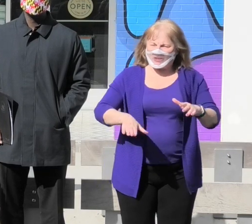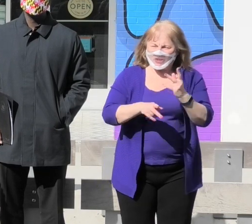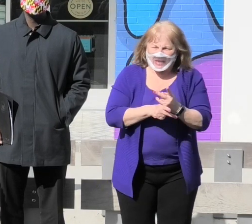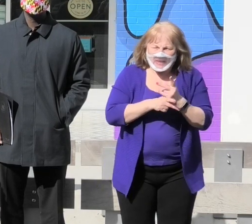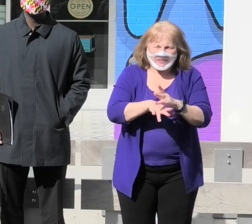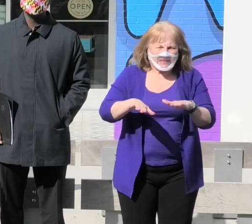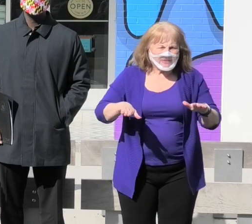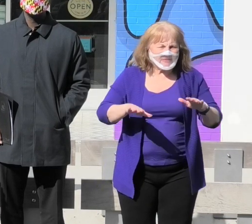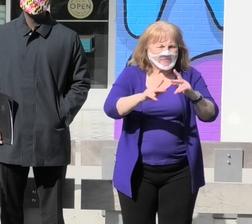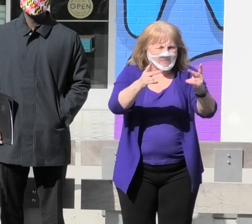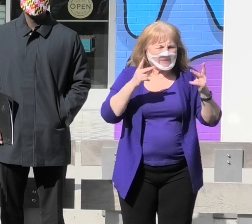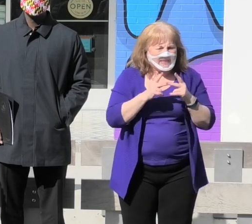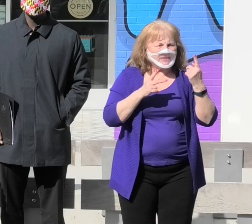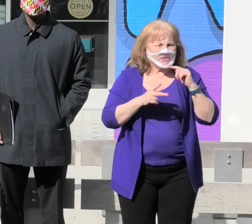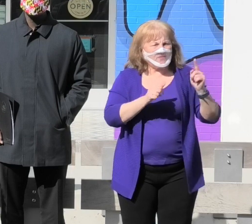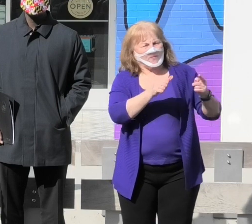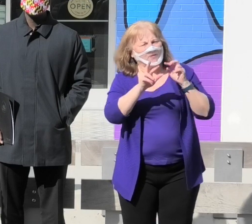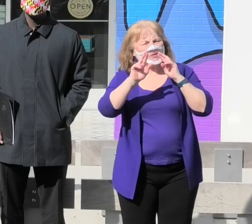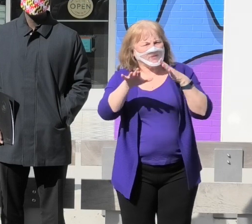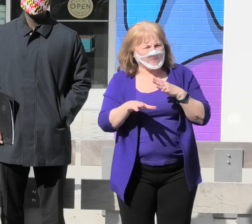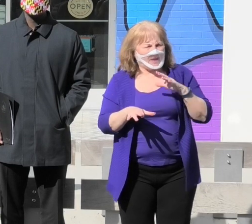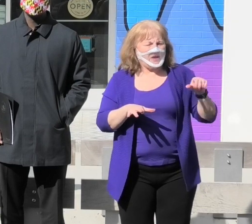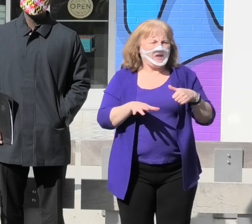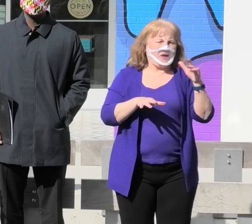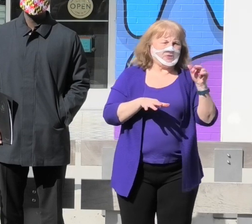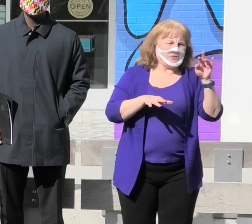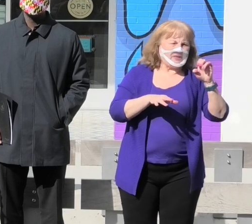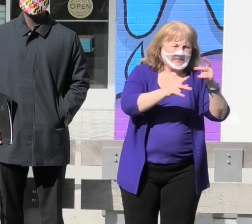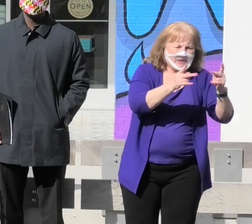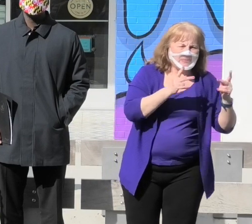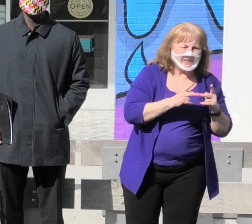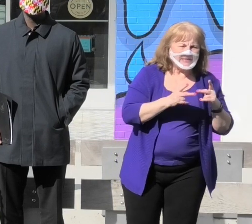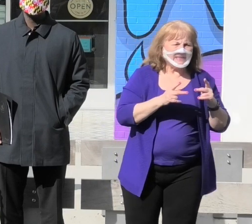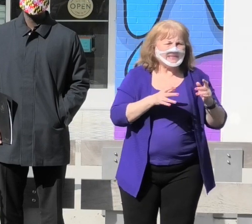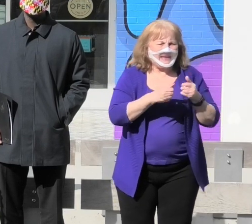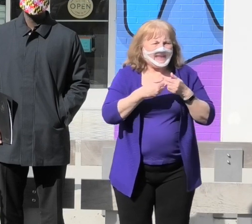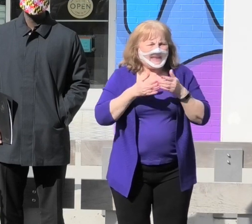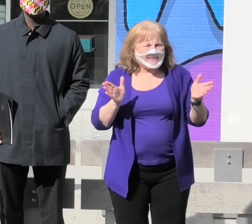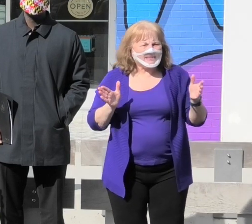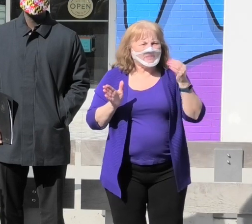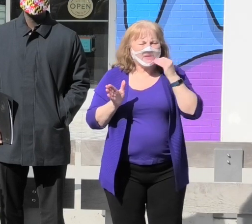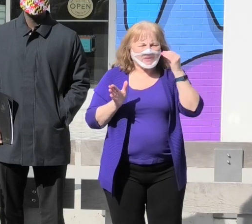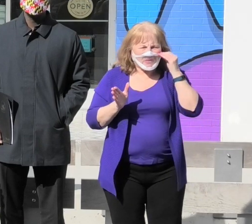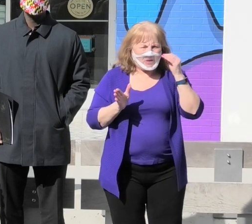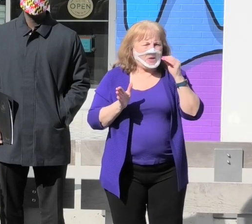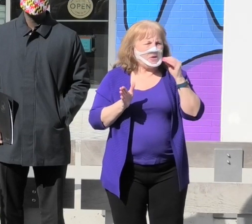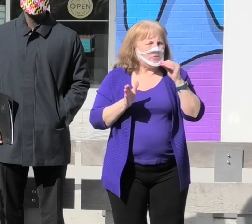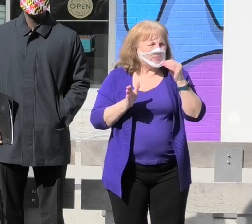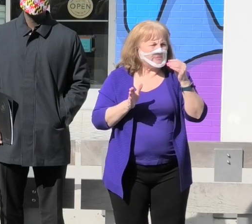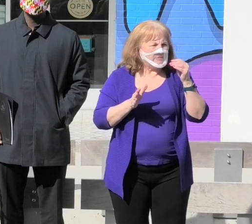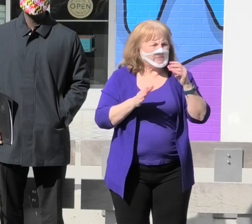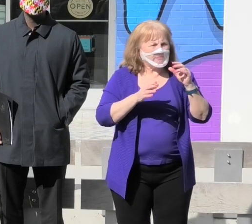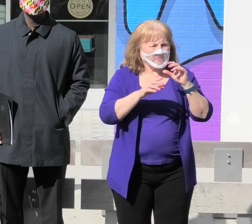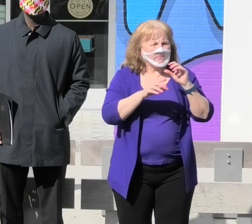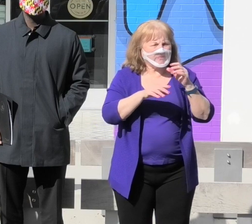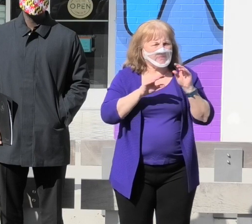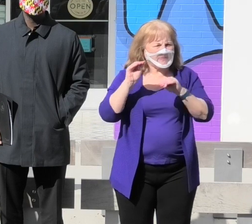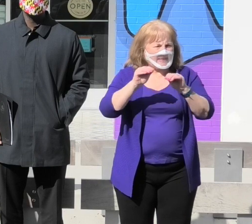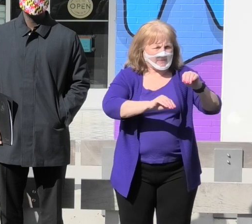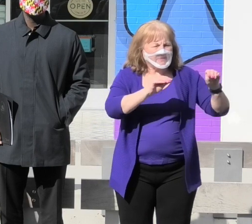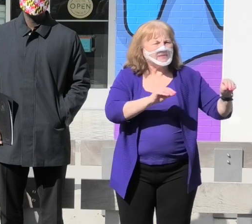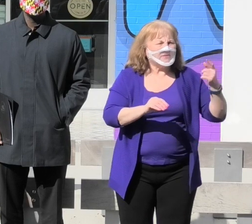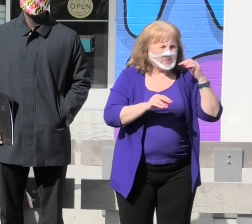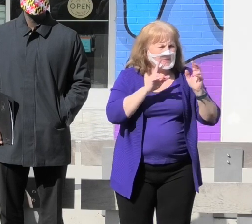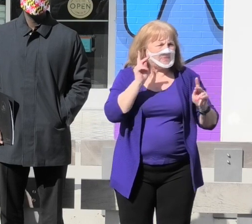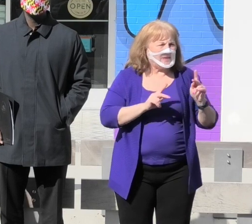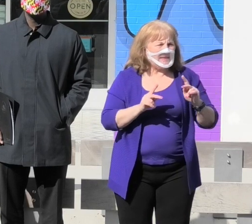sites for first responders, alternate care sites, and expanded homelessness housing, and assisted in coordinating and hosting